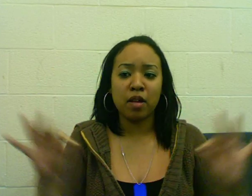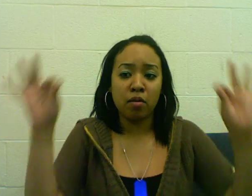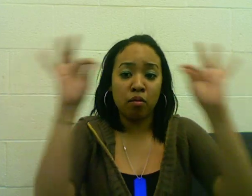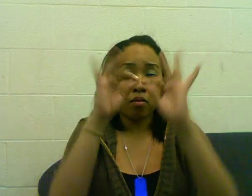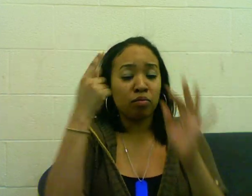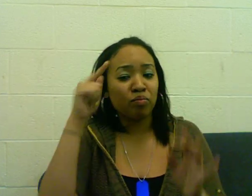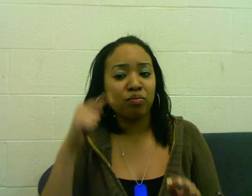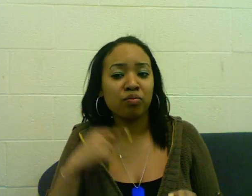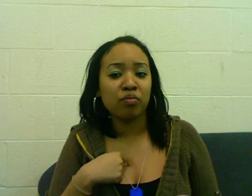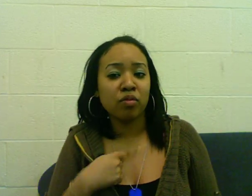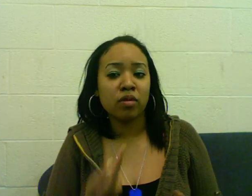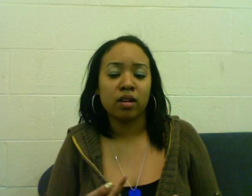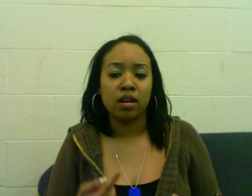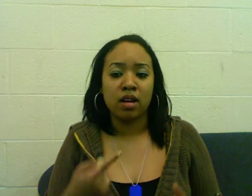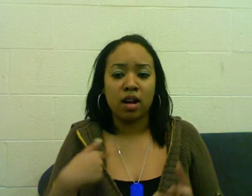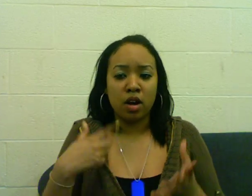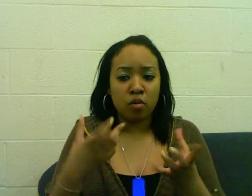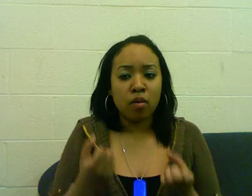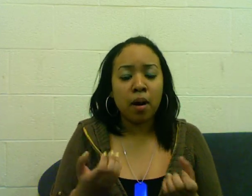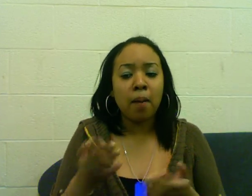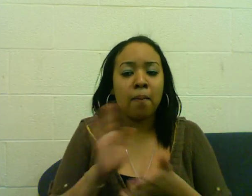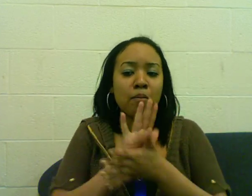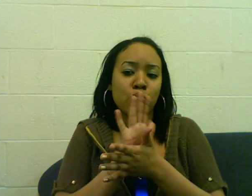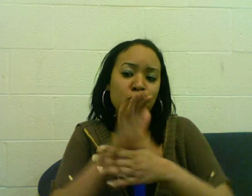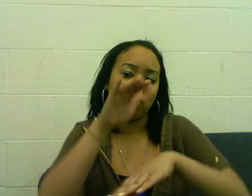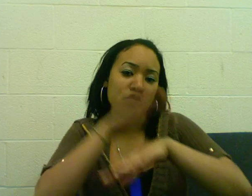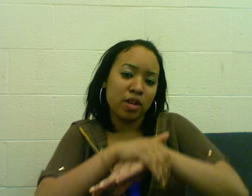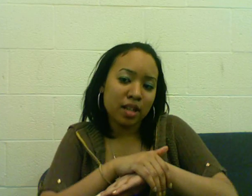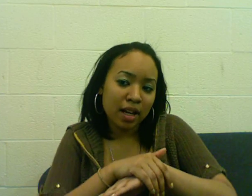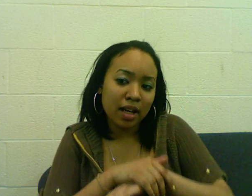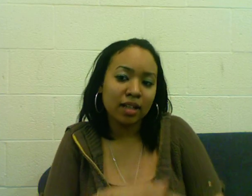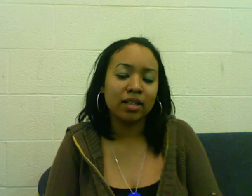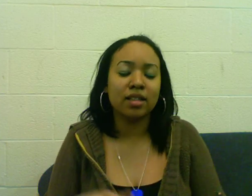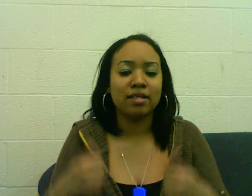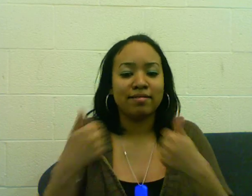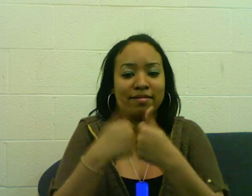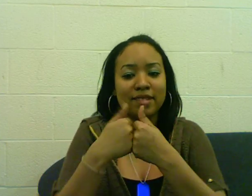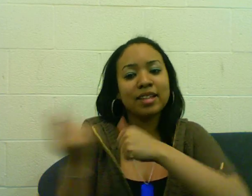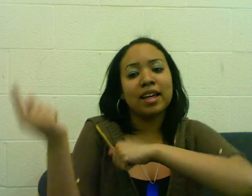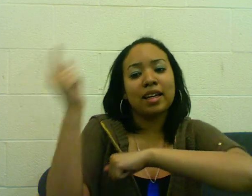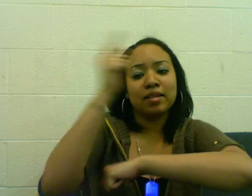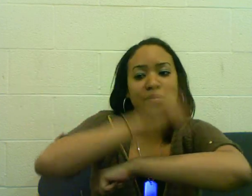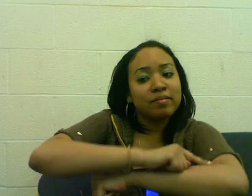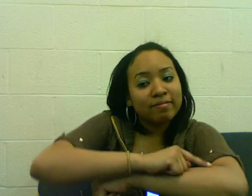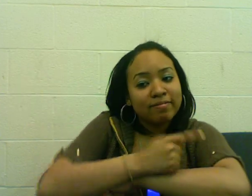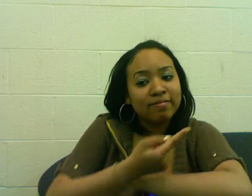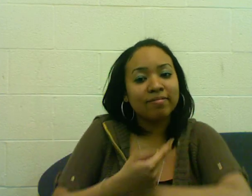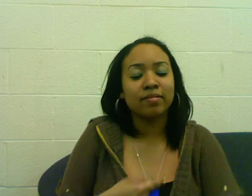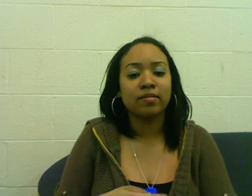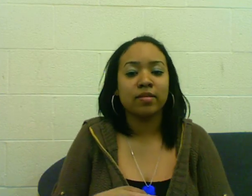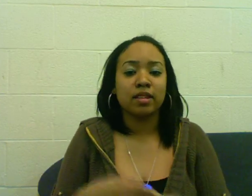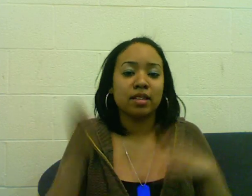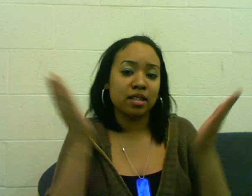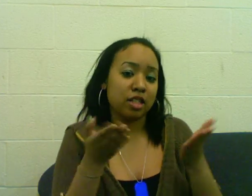dance floor? Probably cemetery. Yeah. And nightflakes. This is what I'm talking about right now.